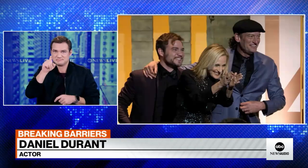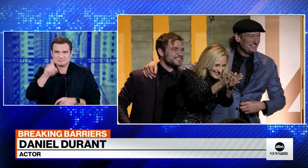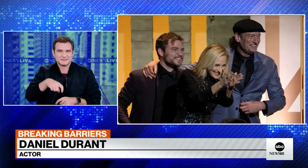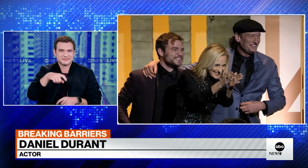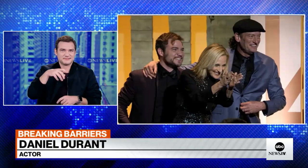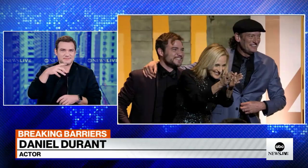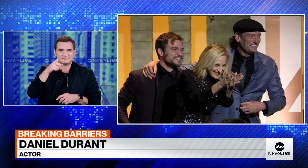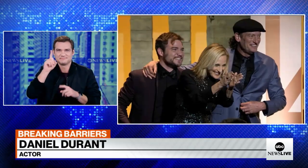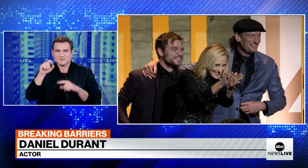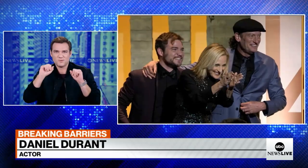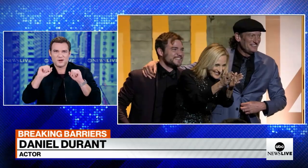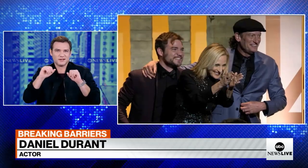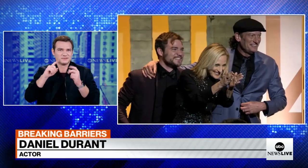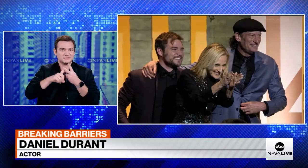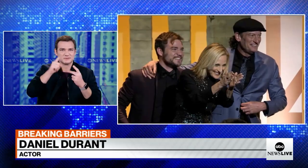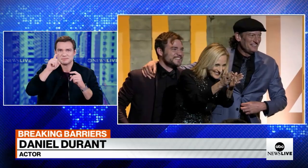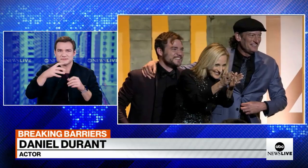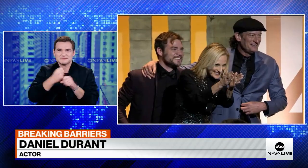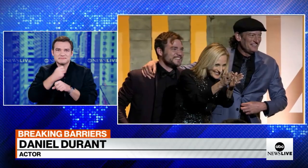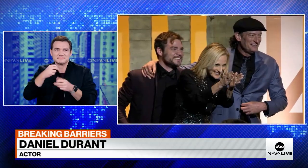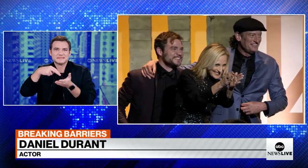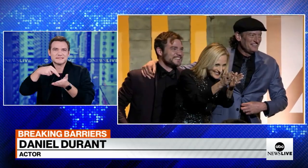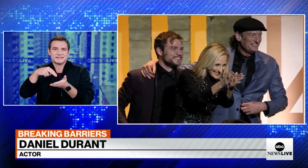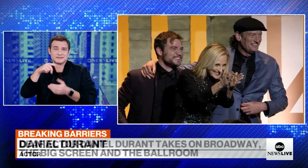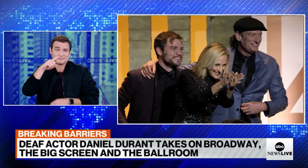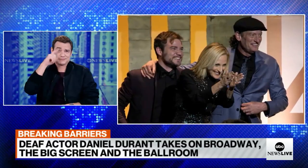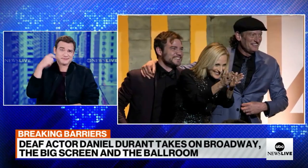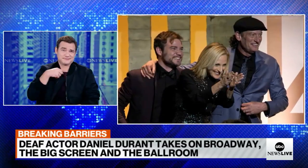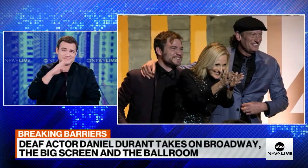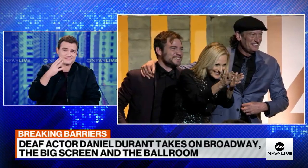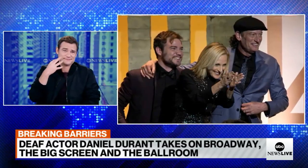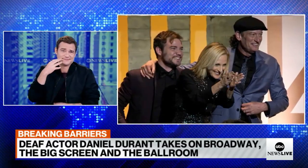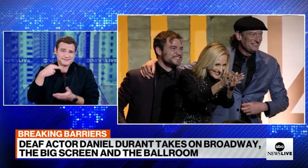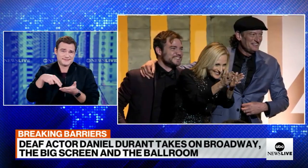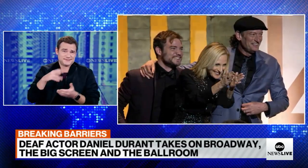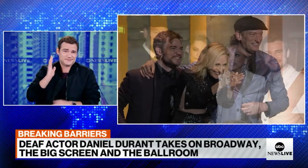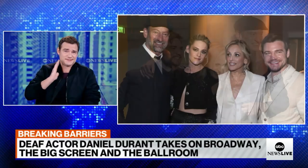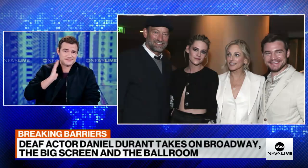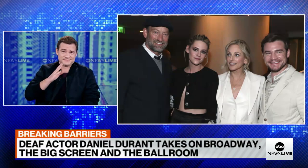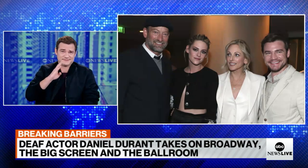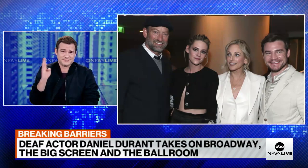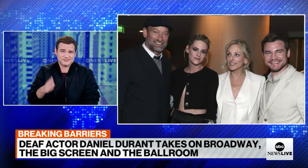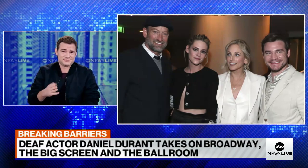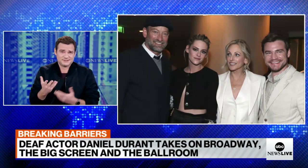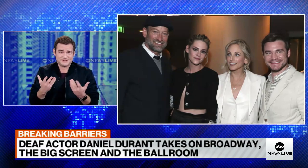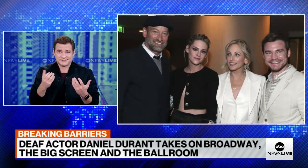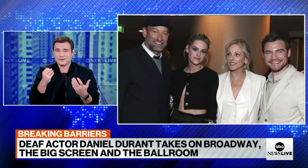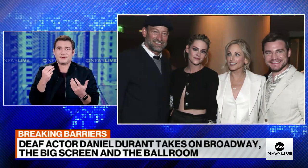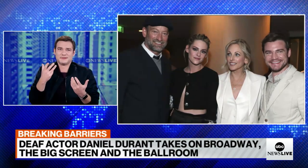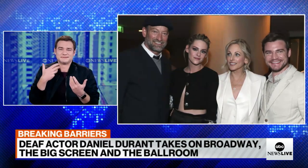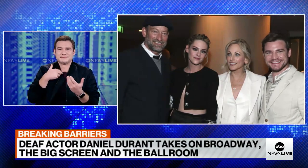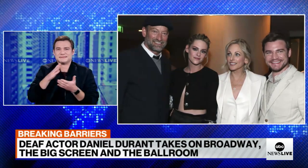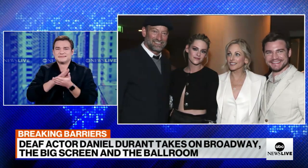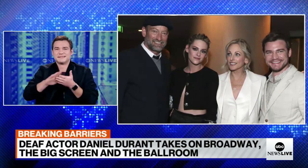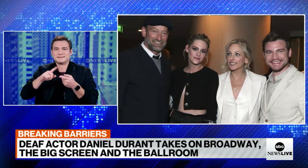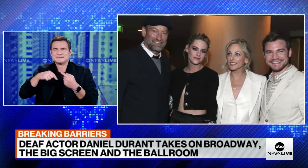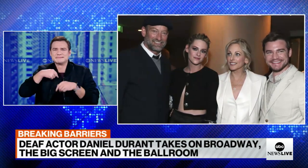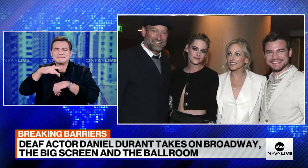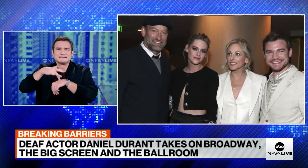FaceTimed me right away. And she let me know I need to go work out and I need to take dance lessons because I've never danced before.